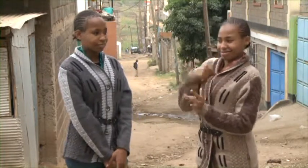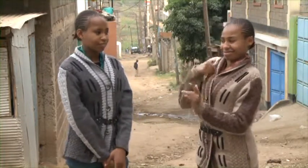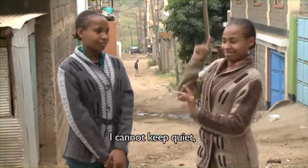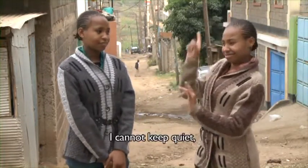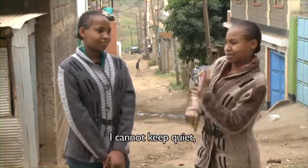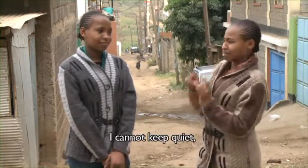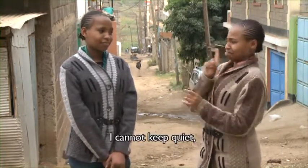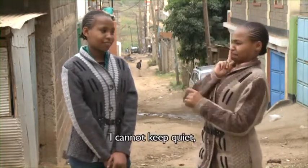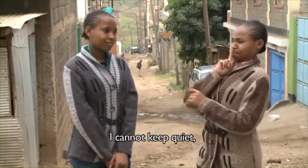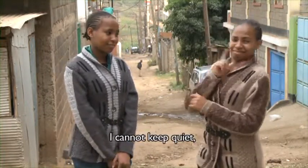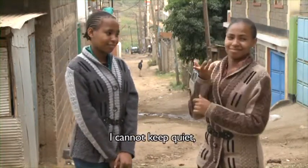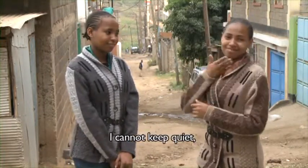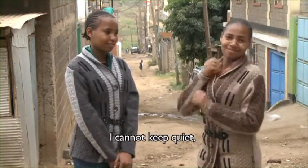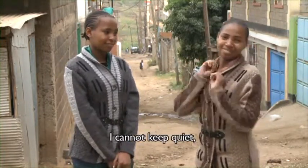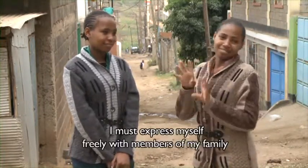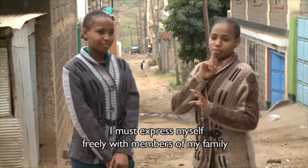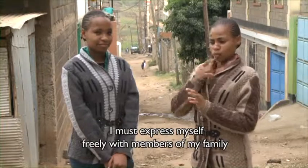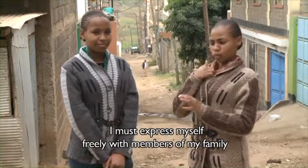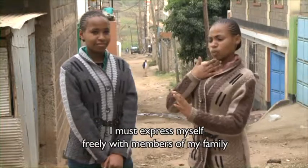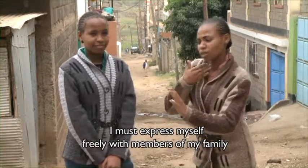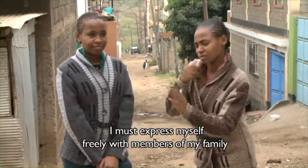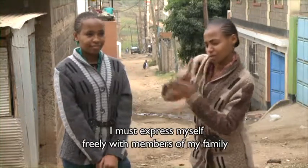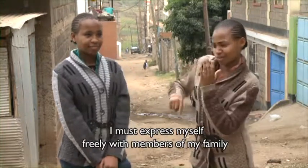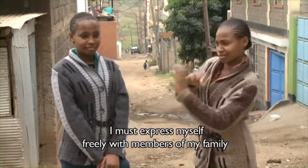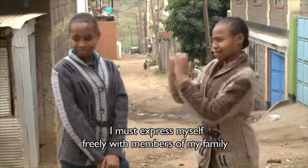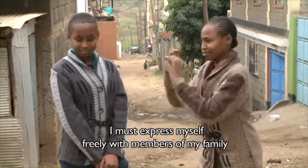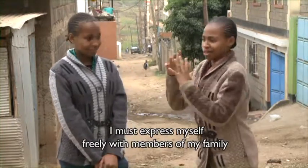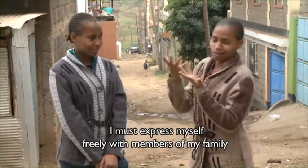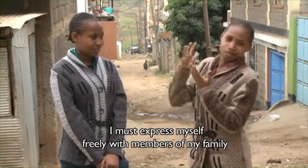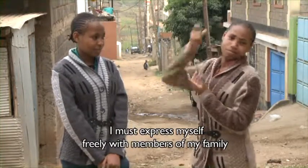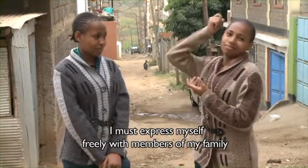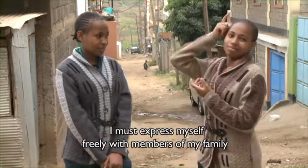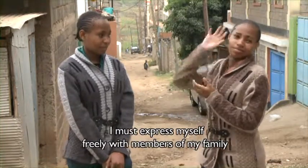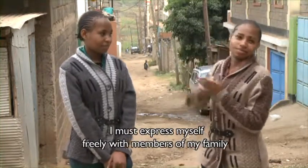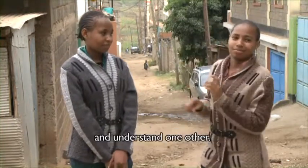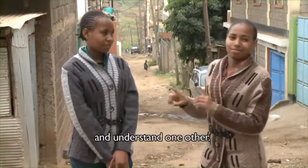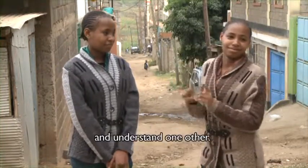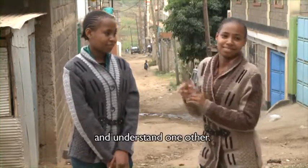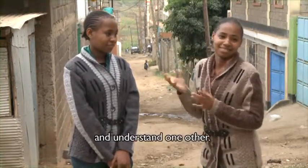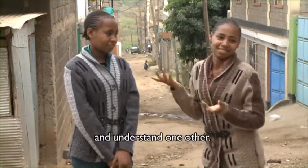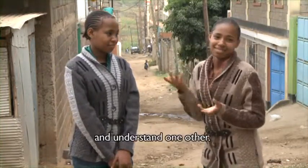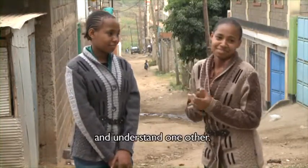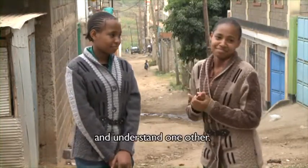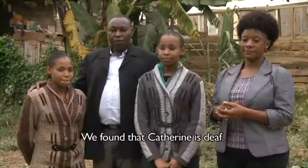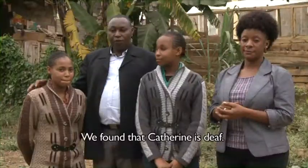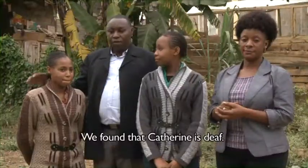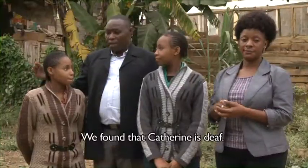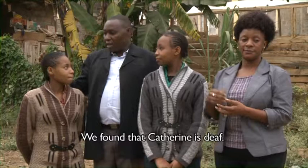I cannot keep quiet. I must express myself freely with members of my family and understand one another. We found that